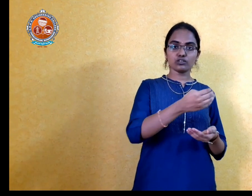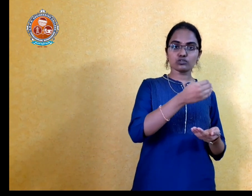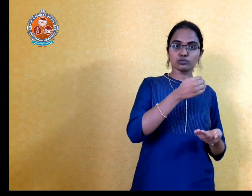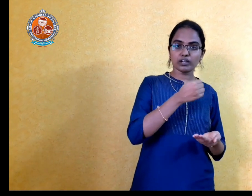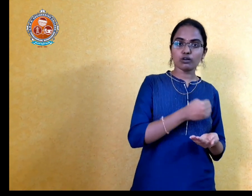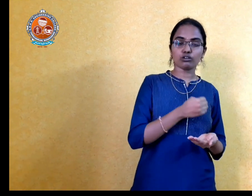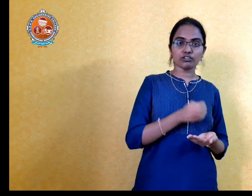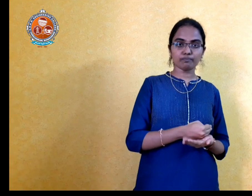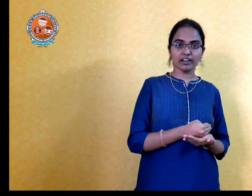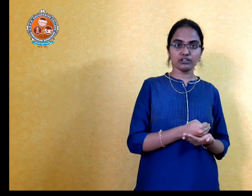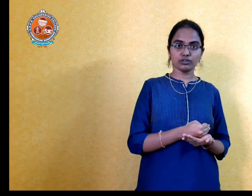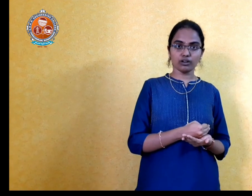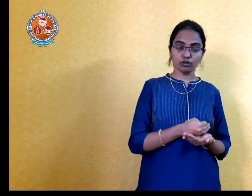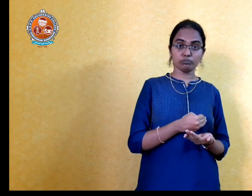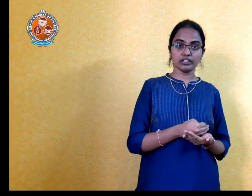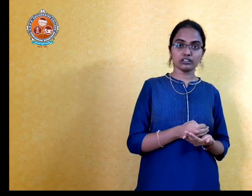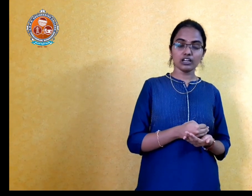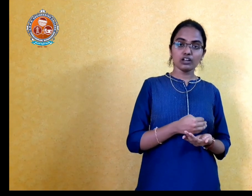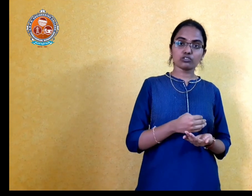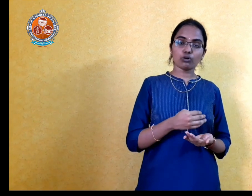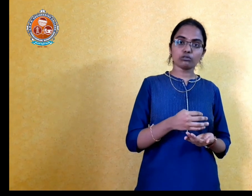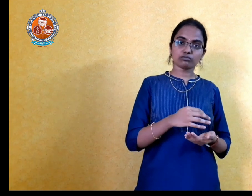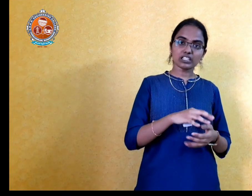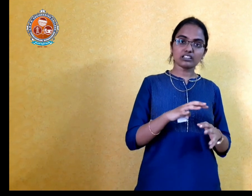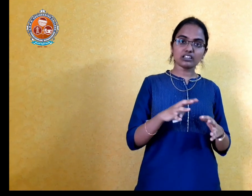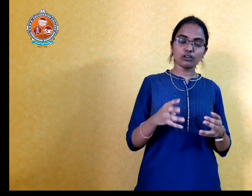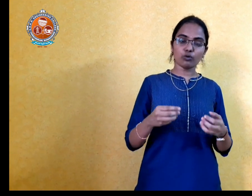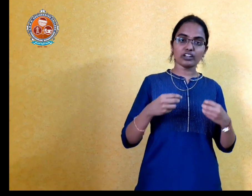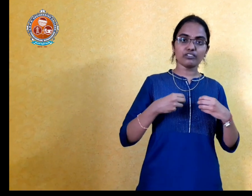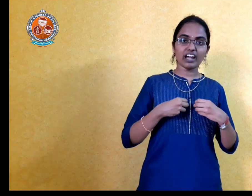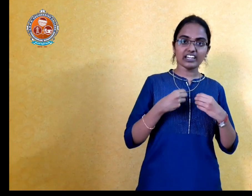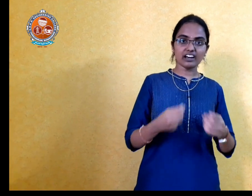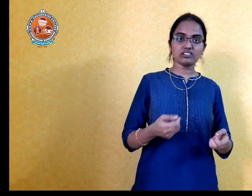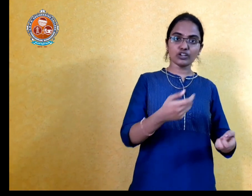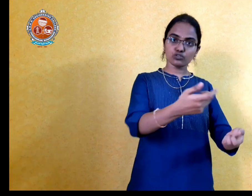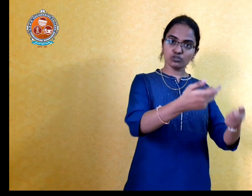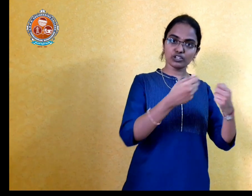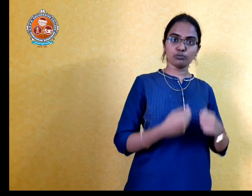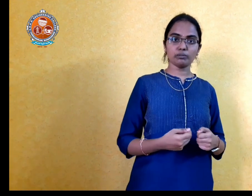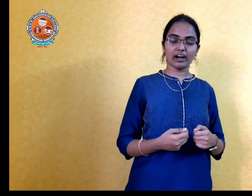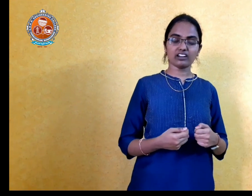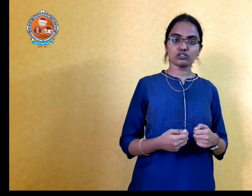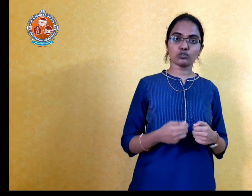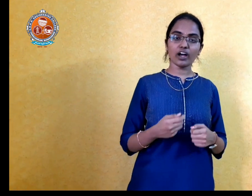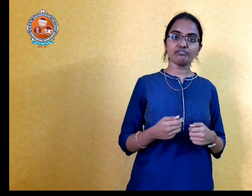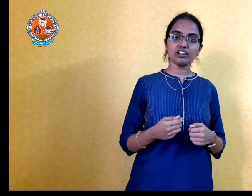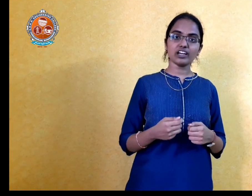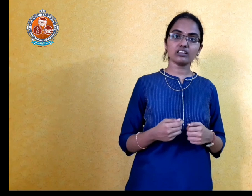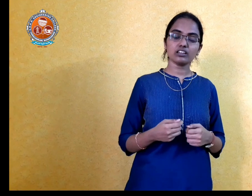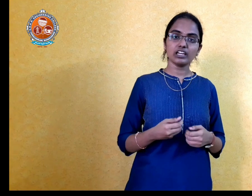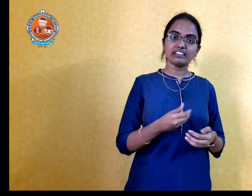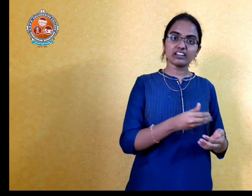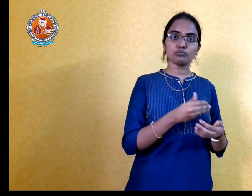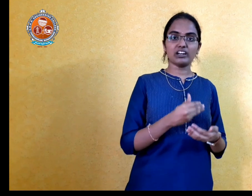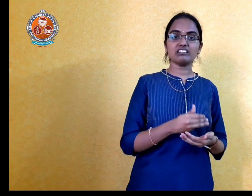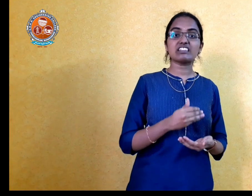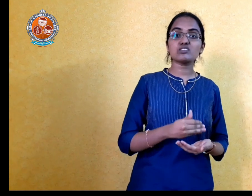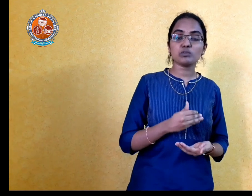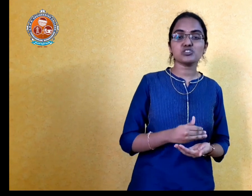used to spend lot of money on me so whatever I asked they used to give me back so I feel like they are spending this much